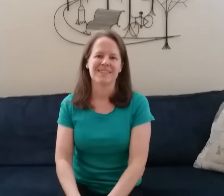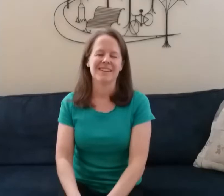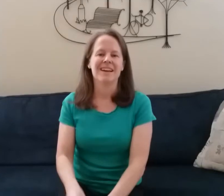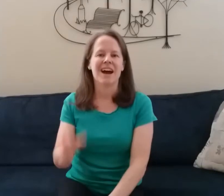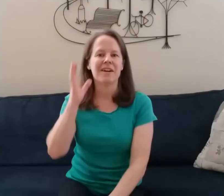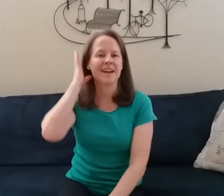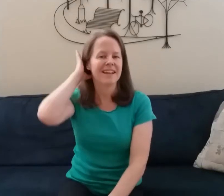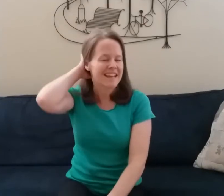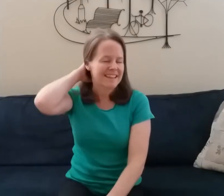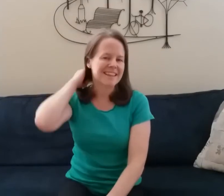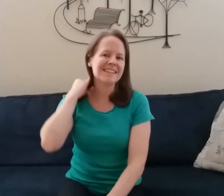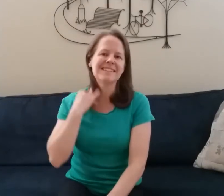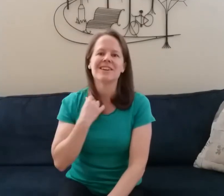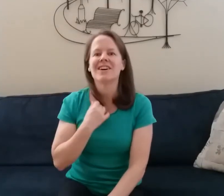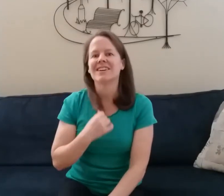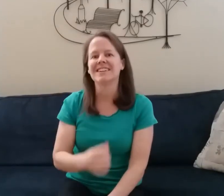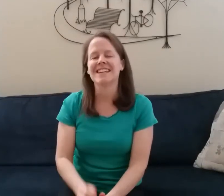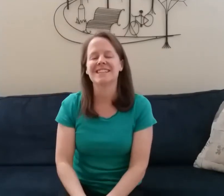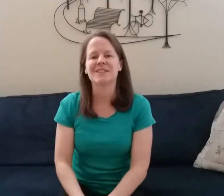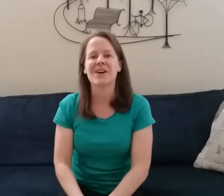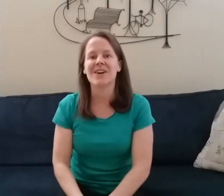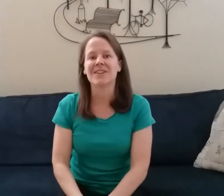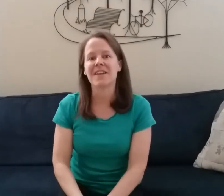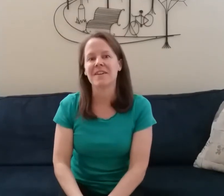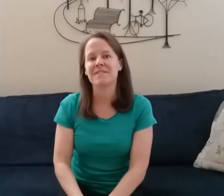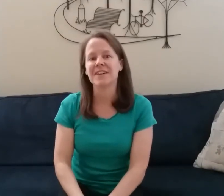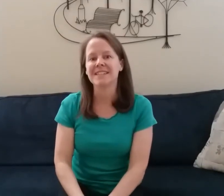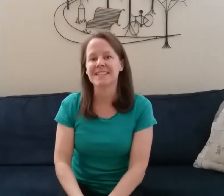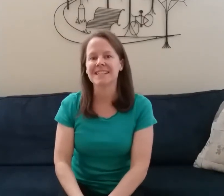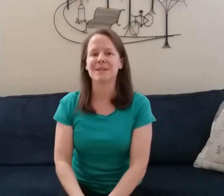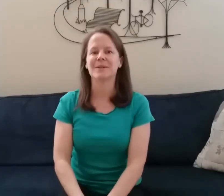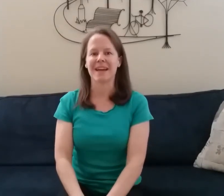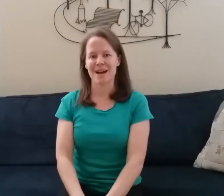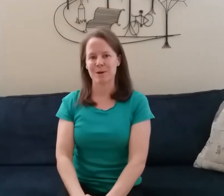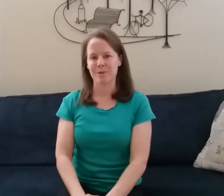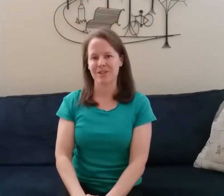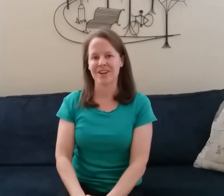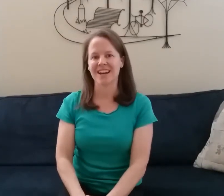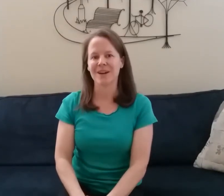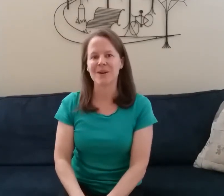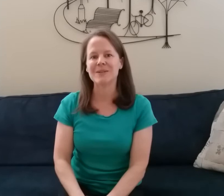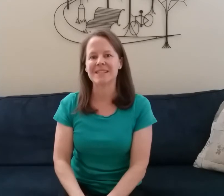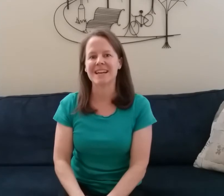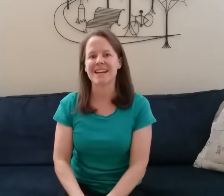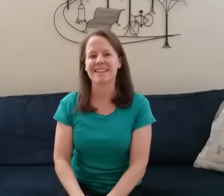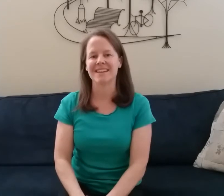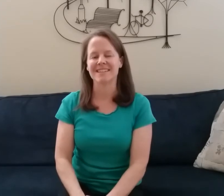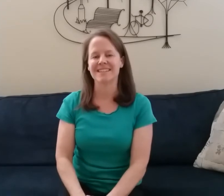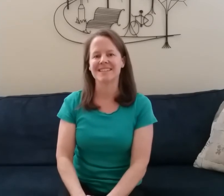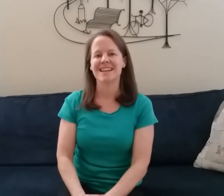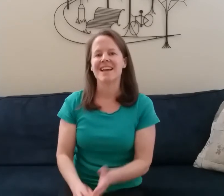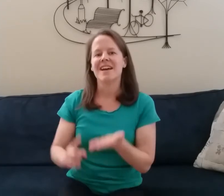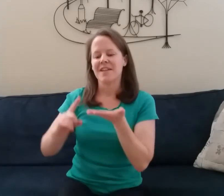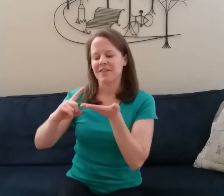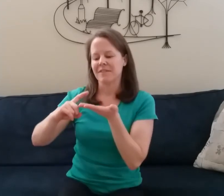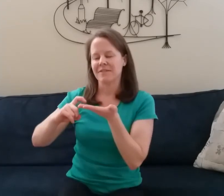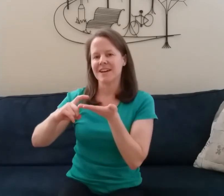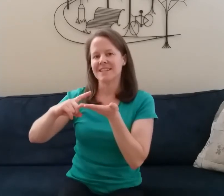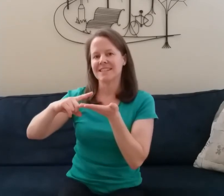All right, this song is called The Fuzzy Little Caterpillar, and it goes like this. The fuzzy